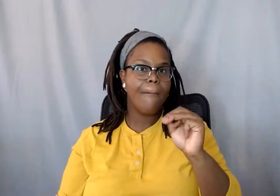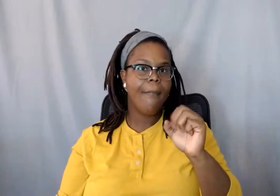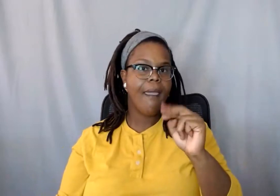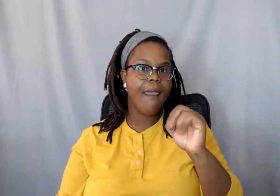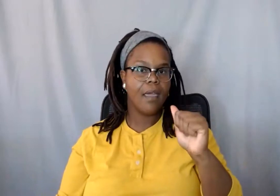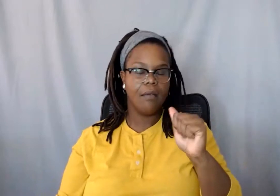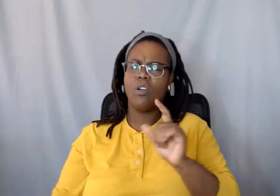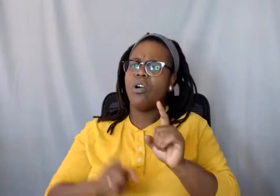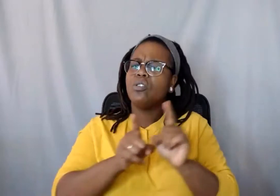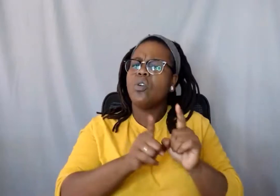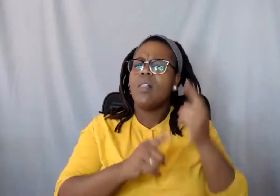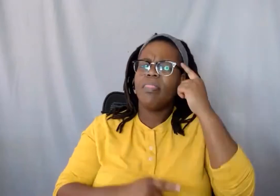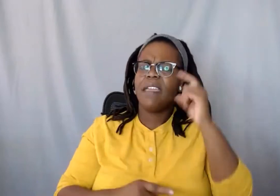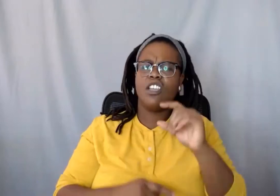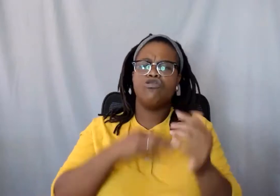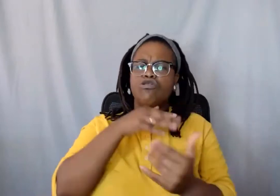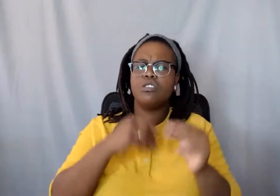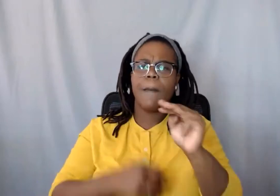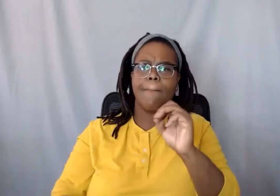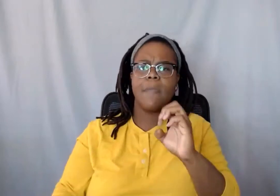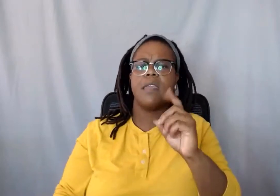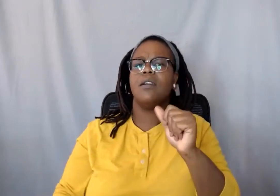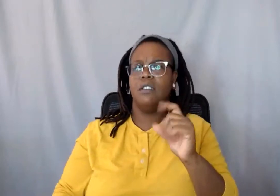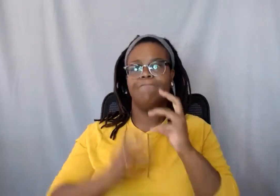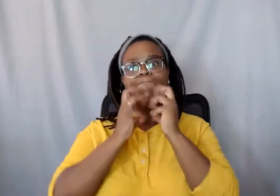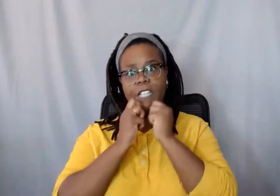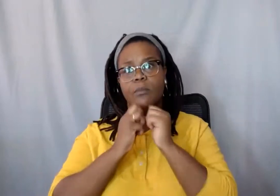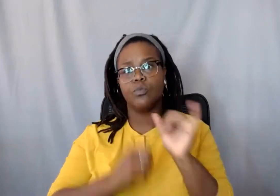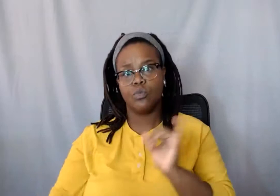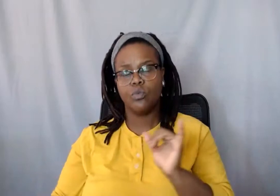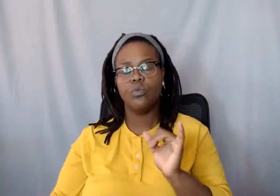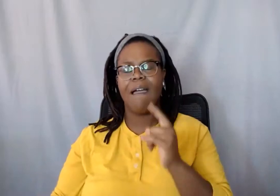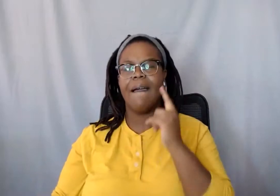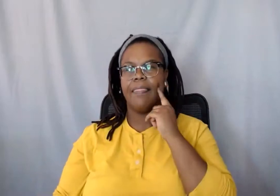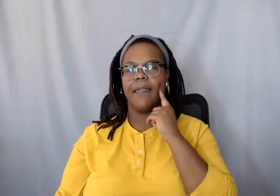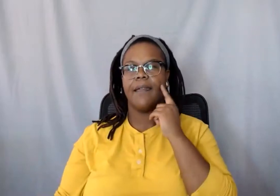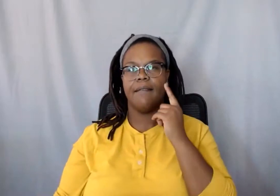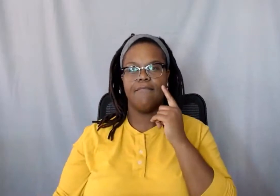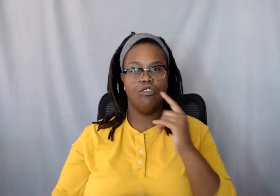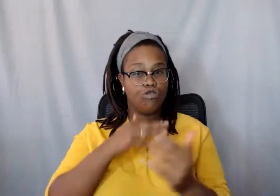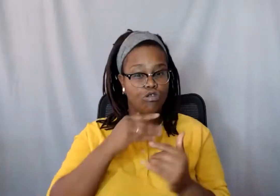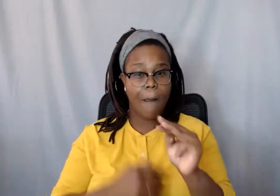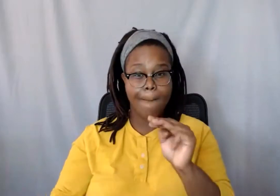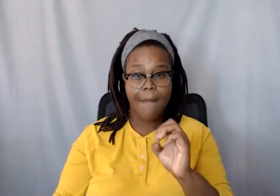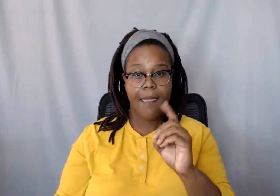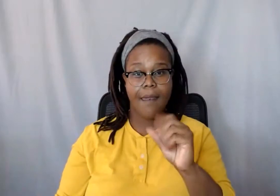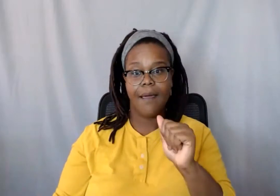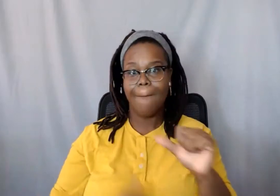the internet are very valuable. I found that there are like social media pages and hashtags